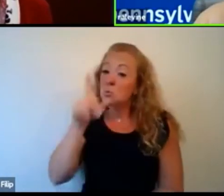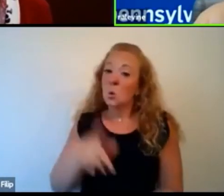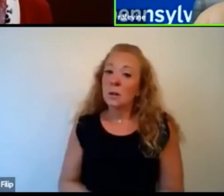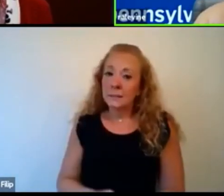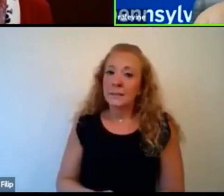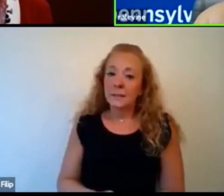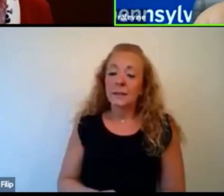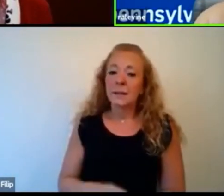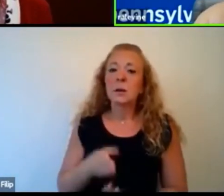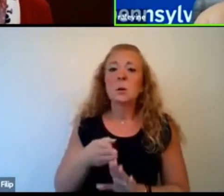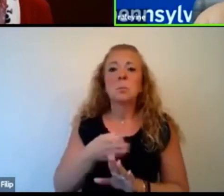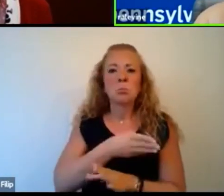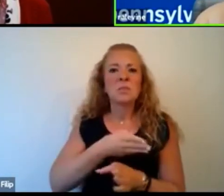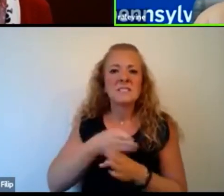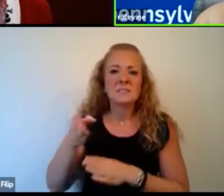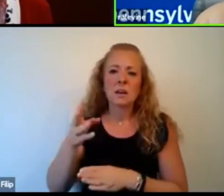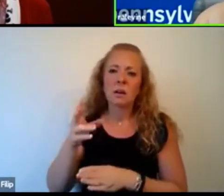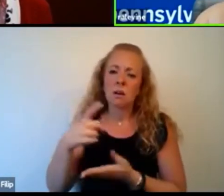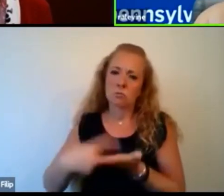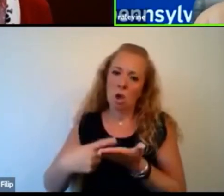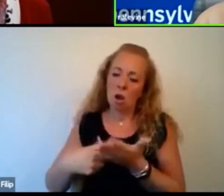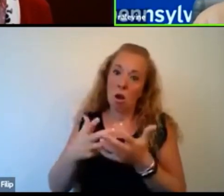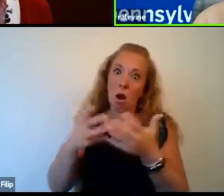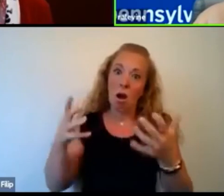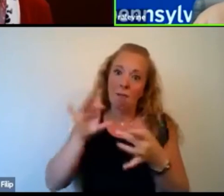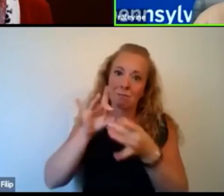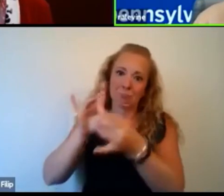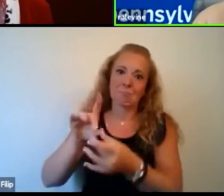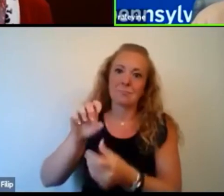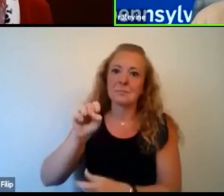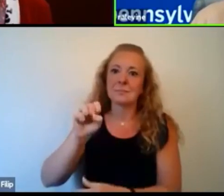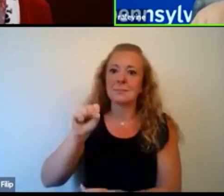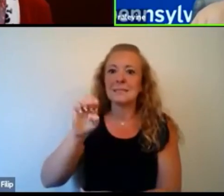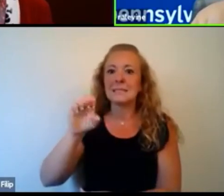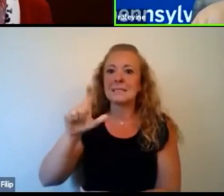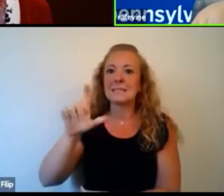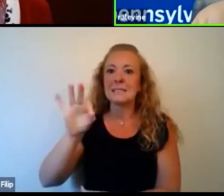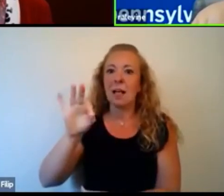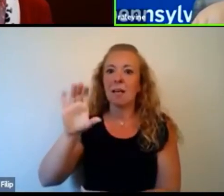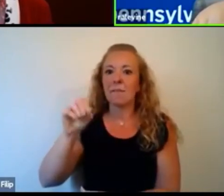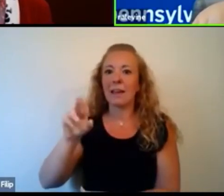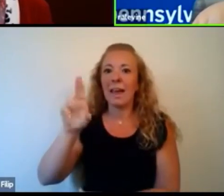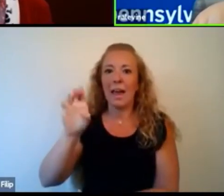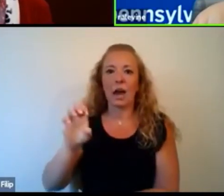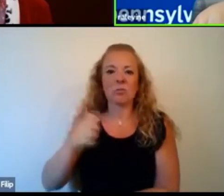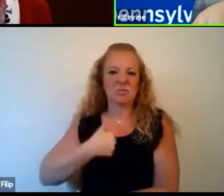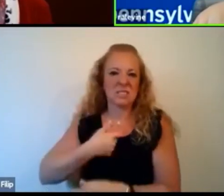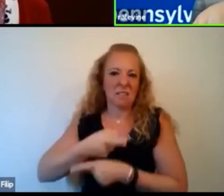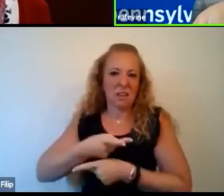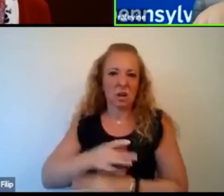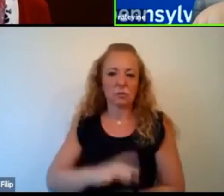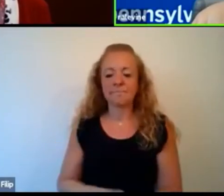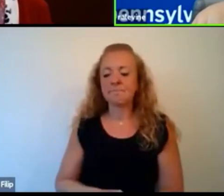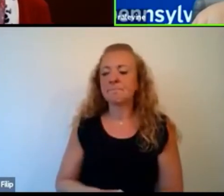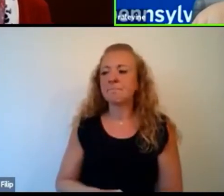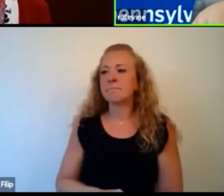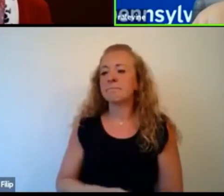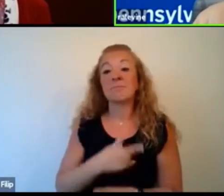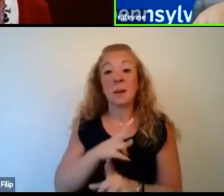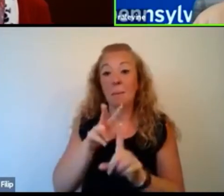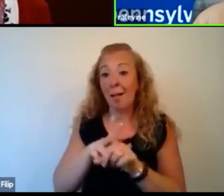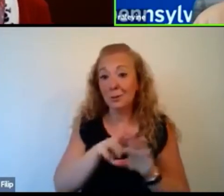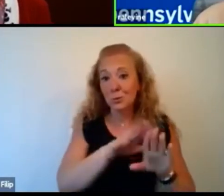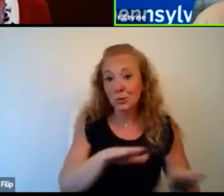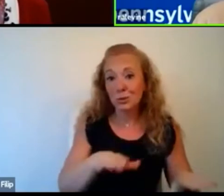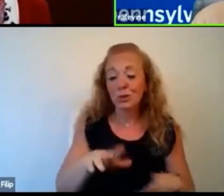previous field, especially talking to young people. But it's, you know, it's very applicable to adults as well. And the metaphor